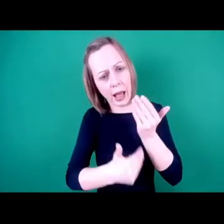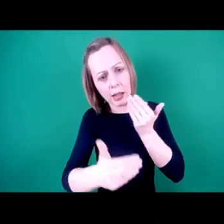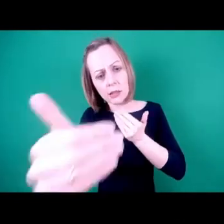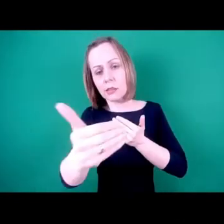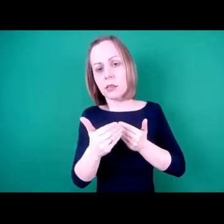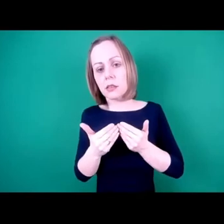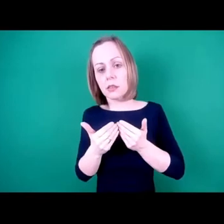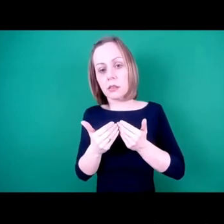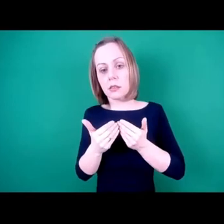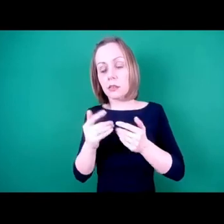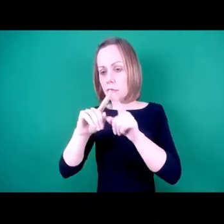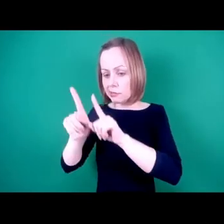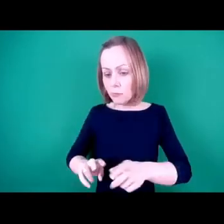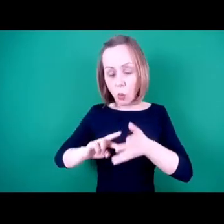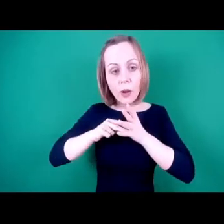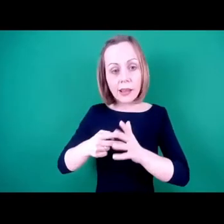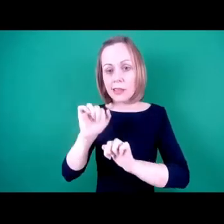of people within organisations.